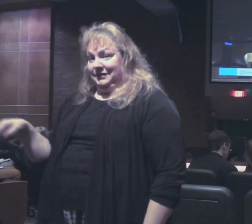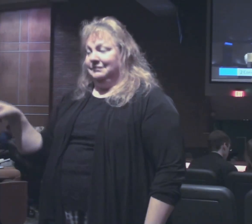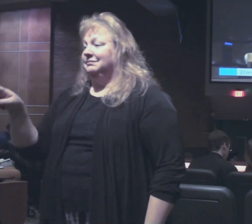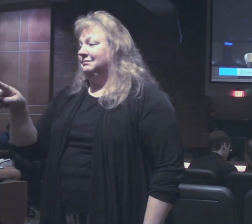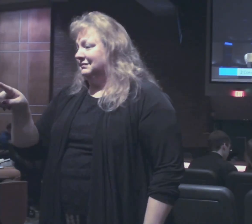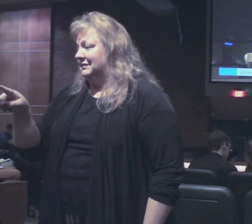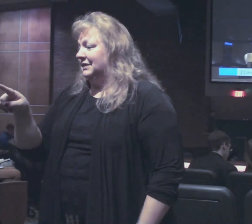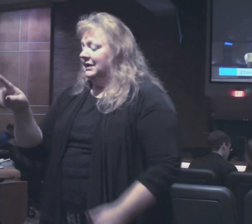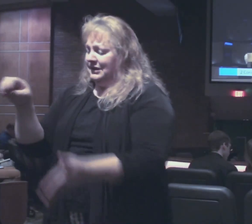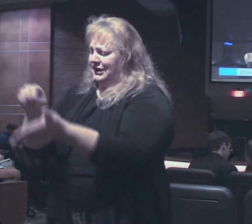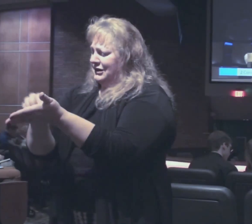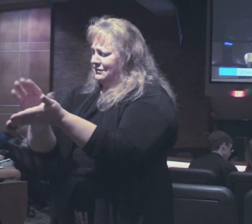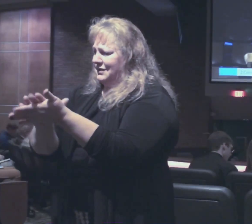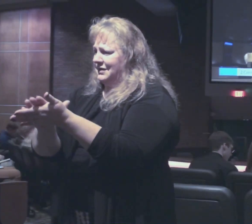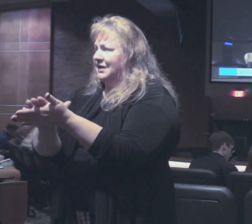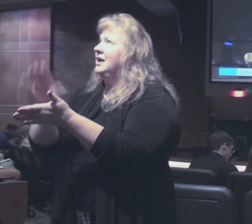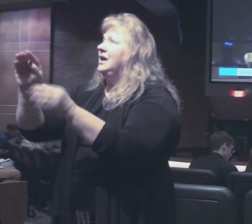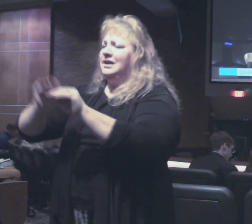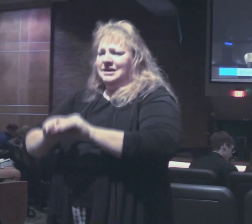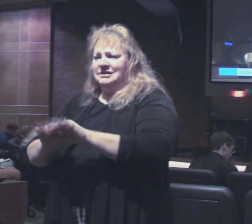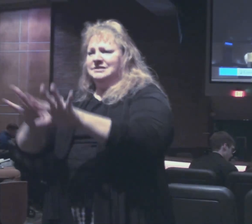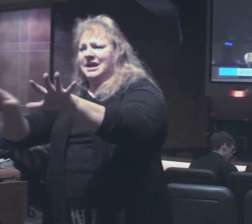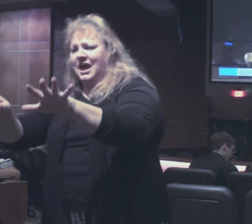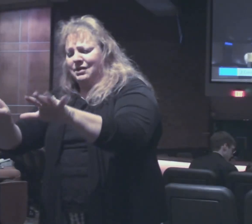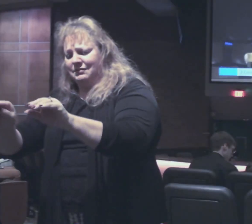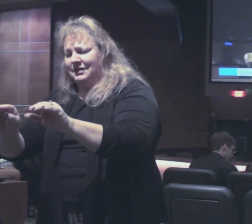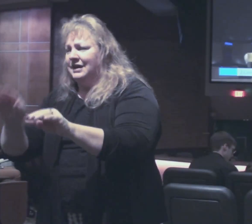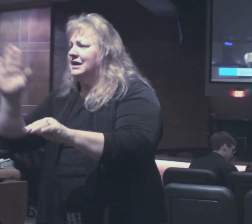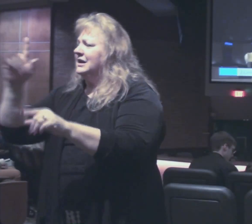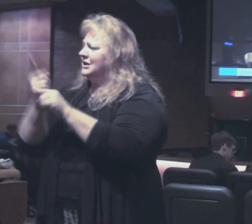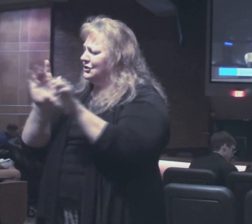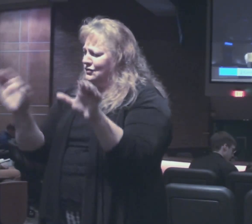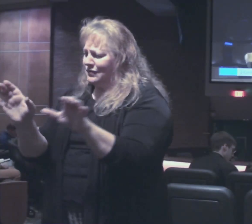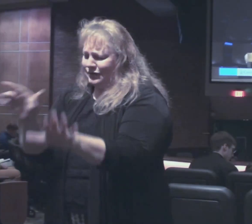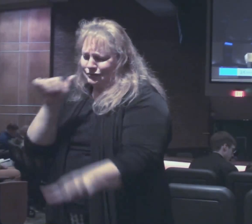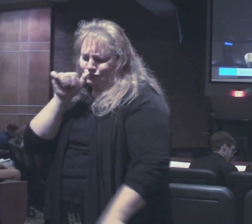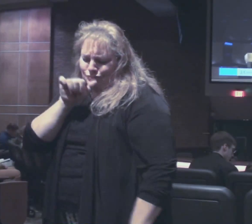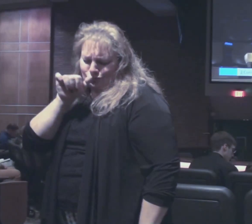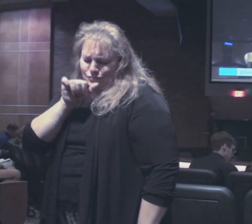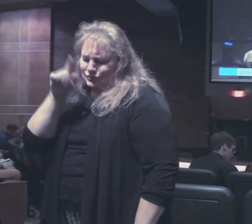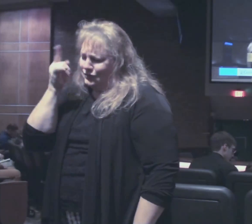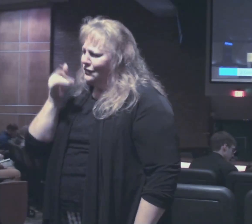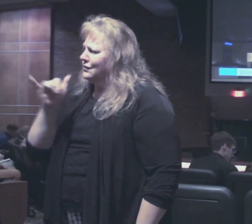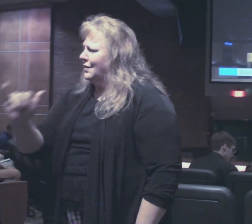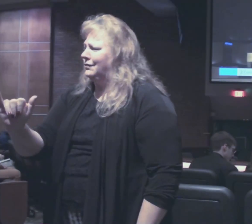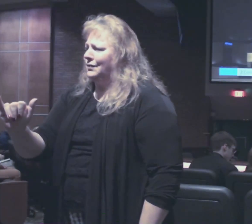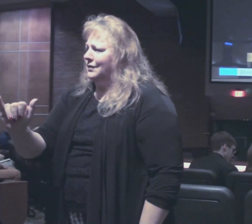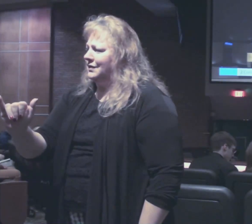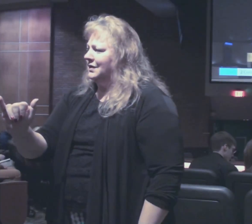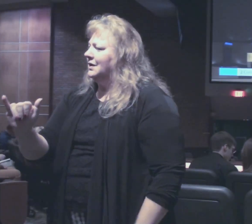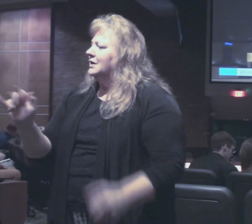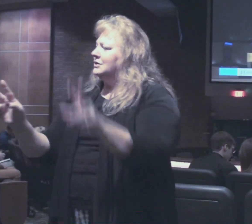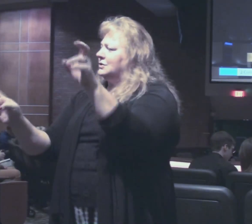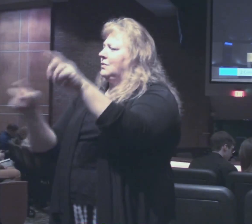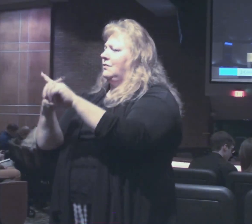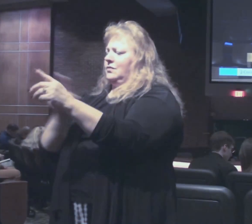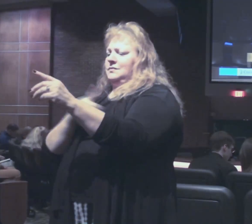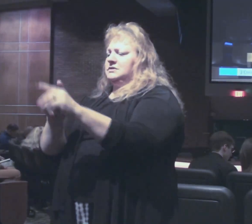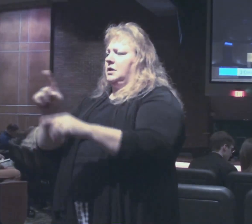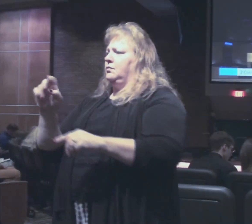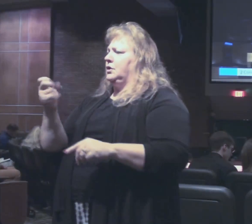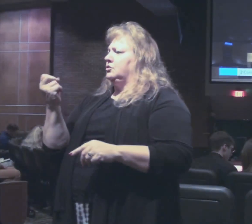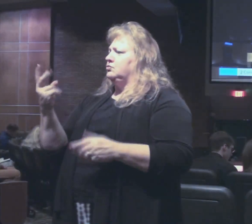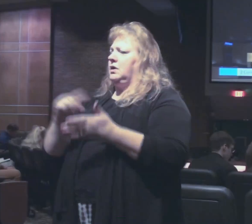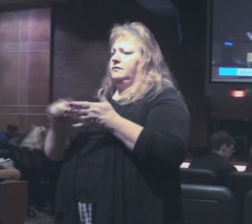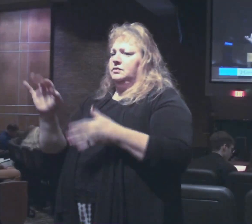others as it is written he scattered abroad he gave to the poor his righteousness endures forever a quote from psalm 112